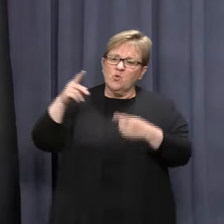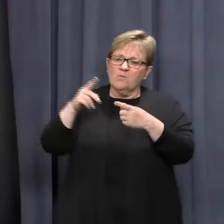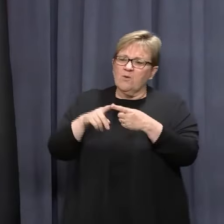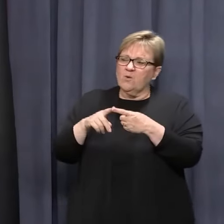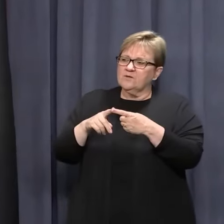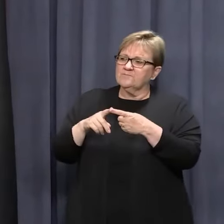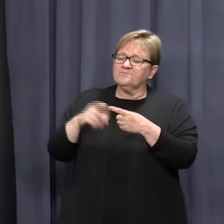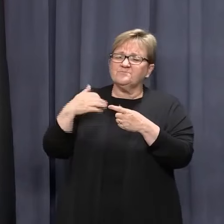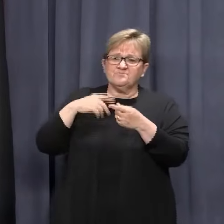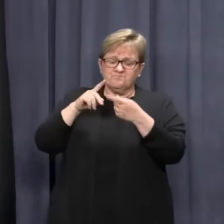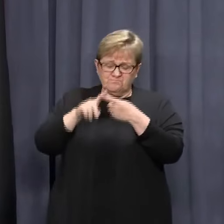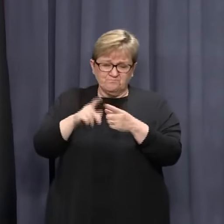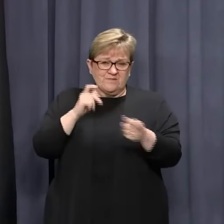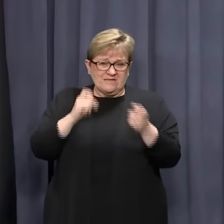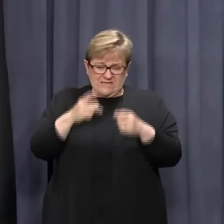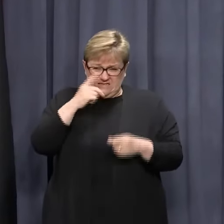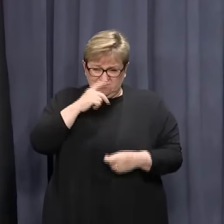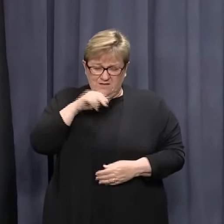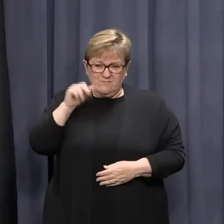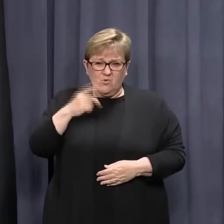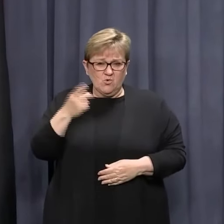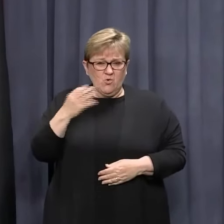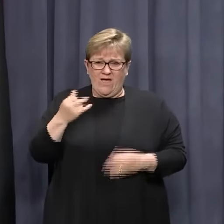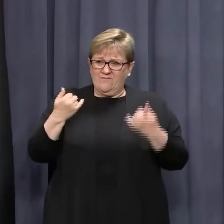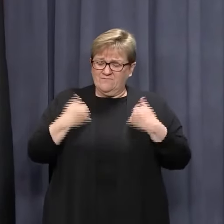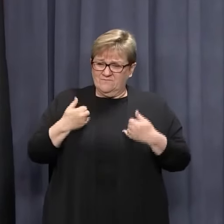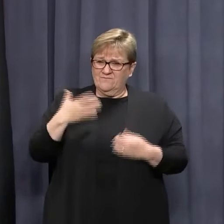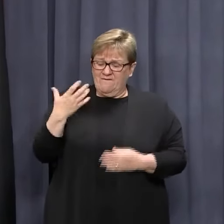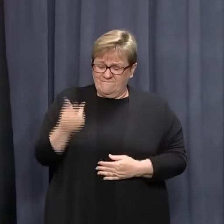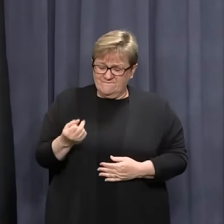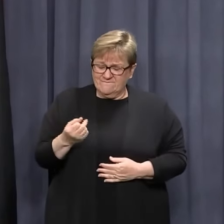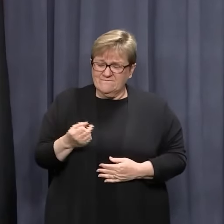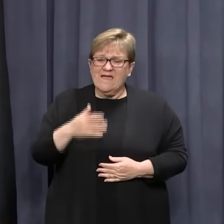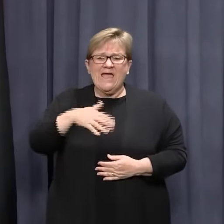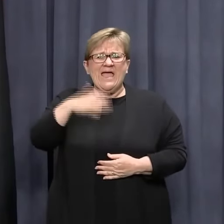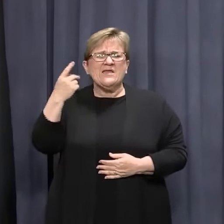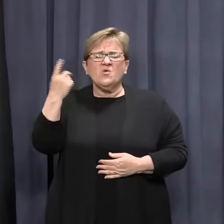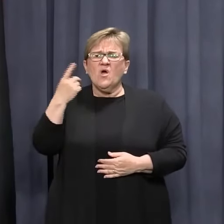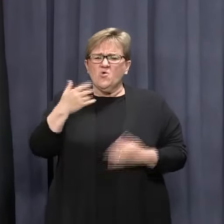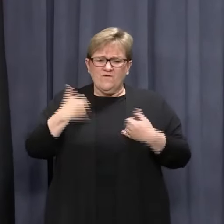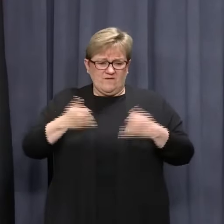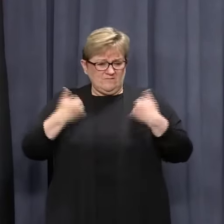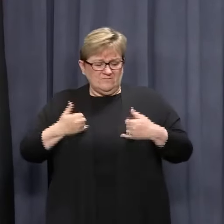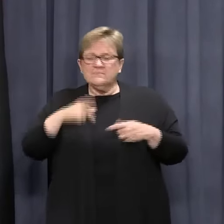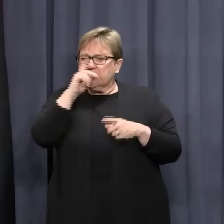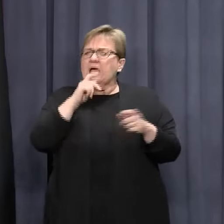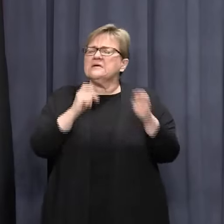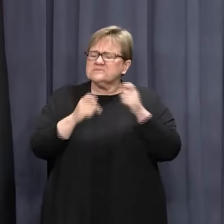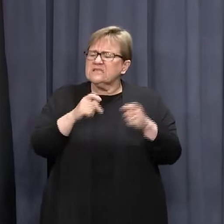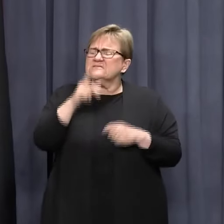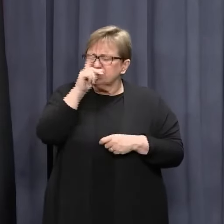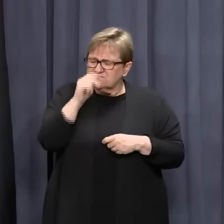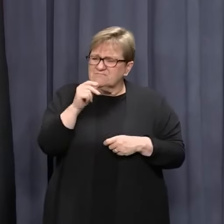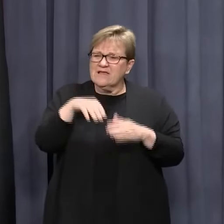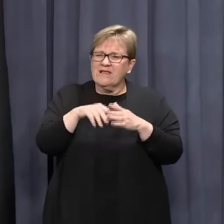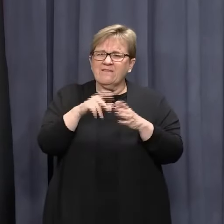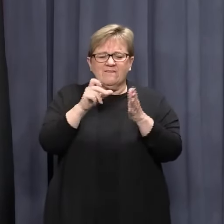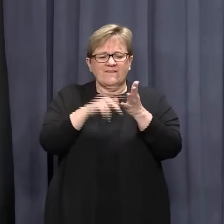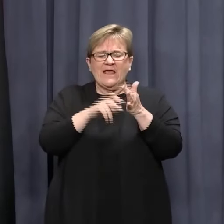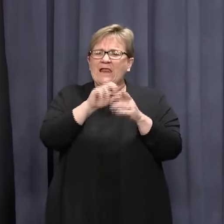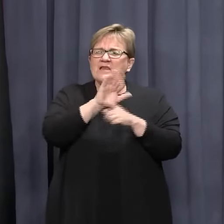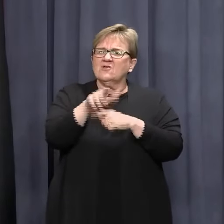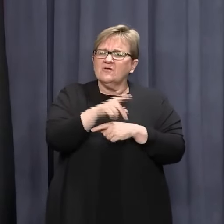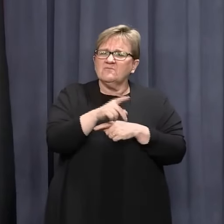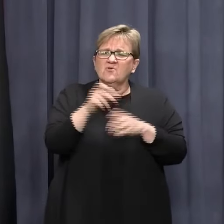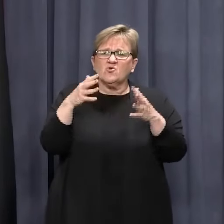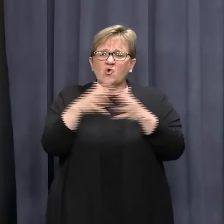Jeff. So we continue to test people who are symptomatic. Anyone who is symptomatic can get a test through either any of our COVID clinics,